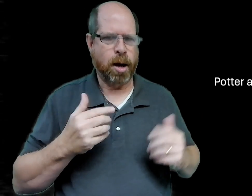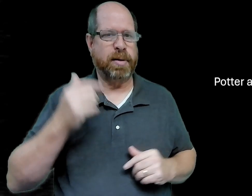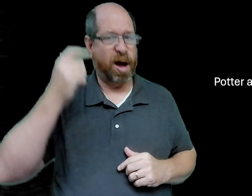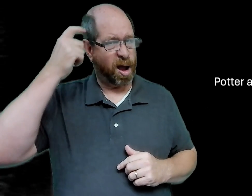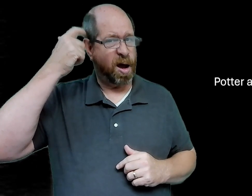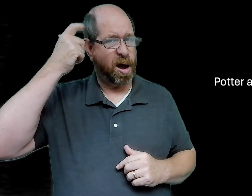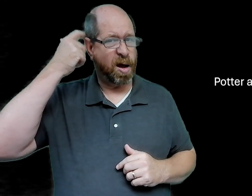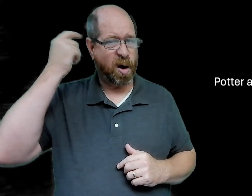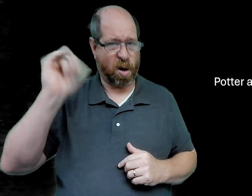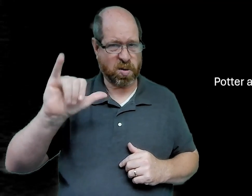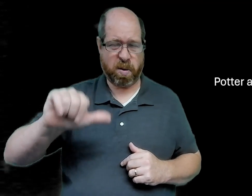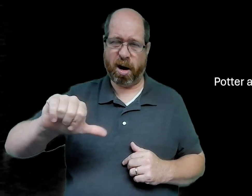things